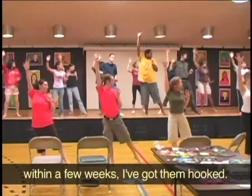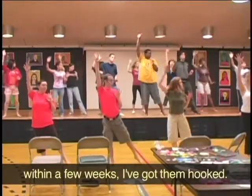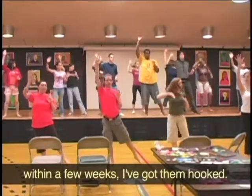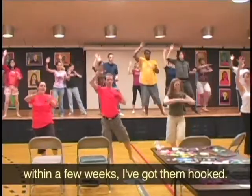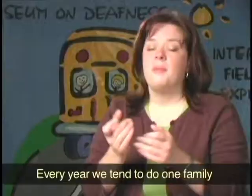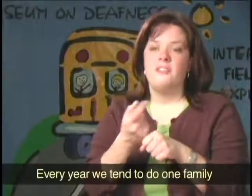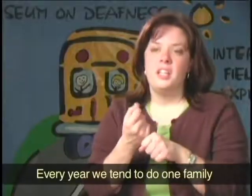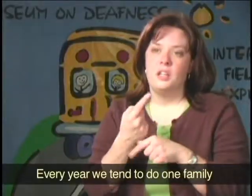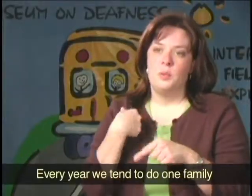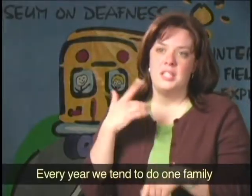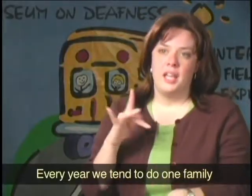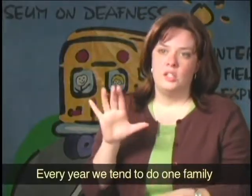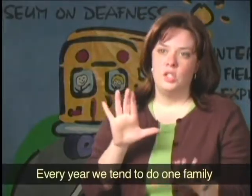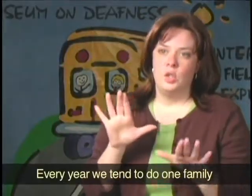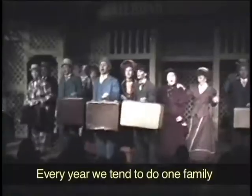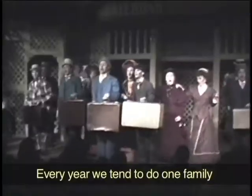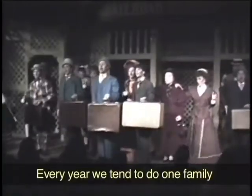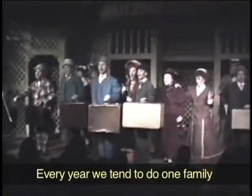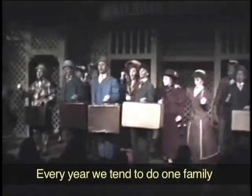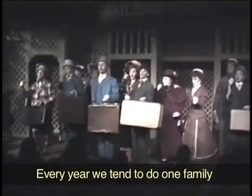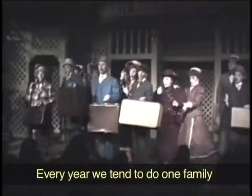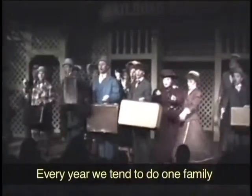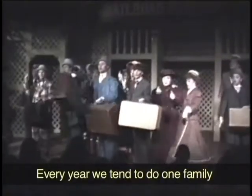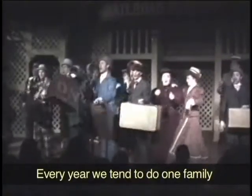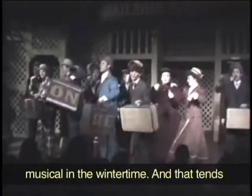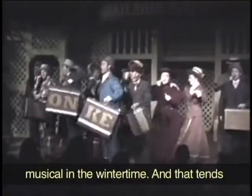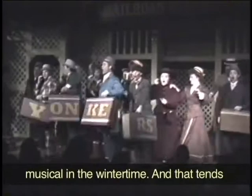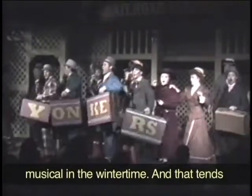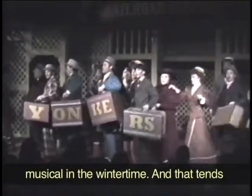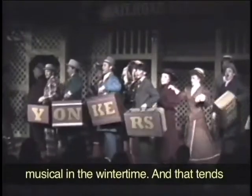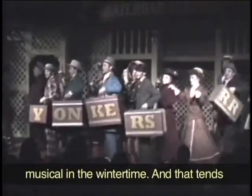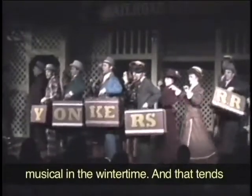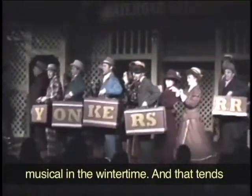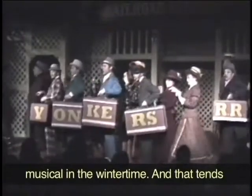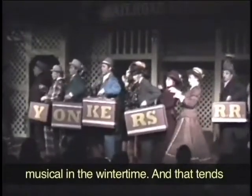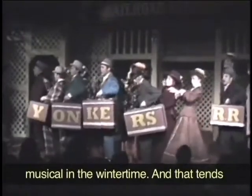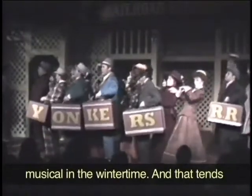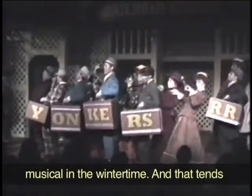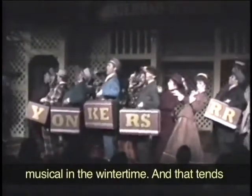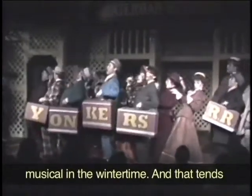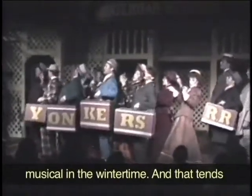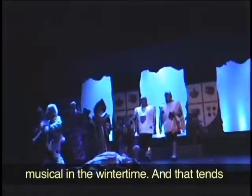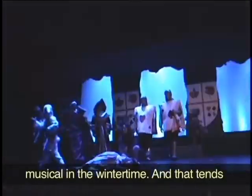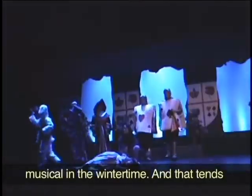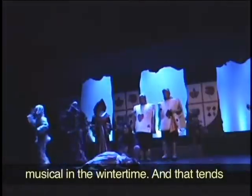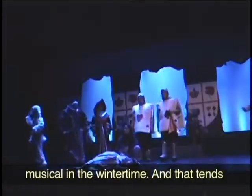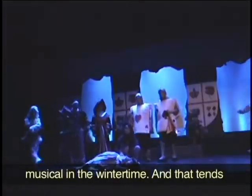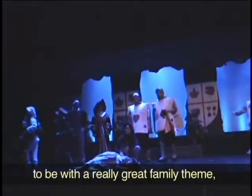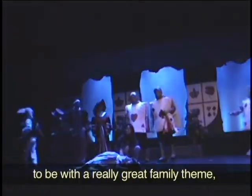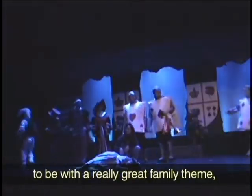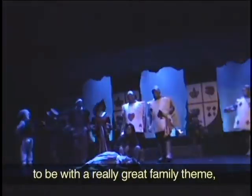hooked. Every year we tend to do one family musical in the winter time and that tends to be